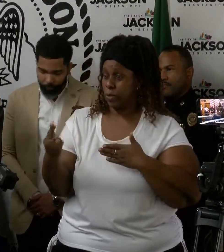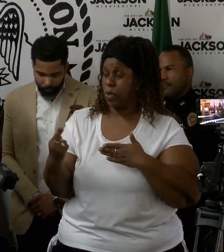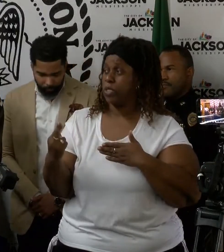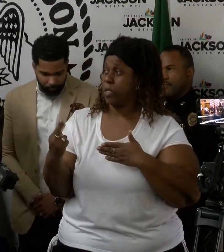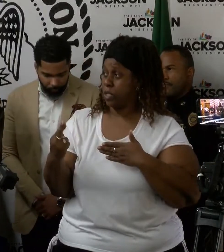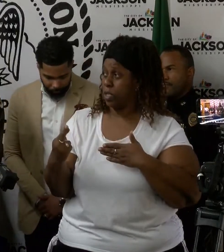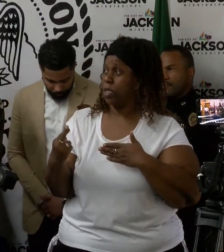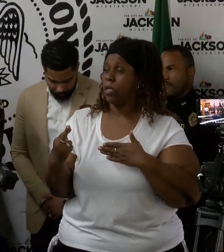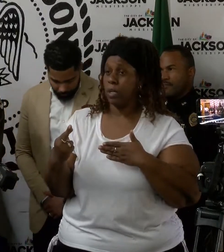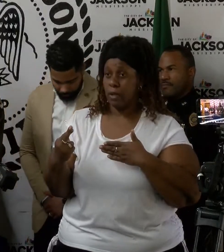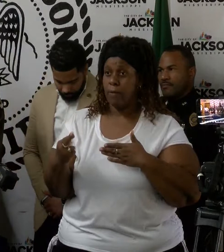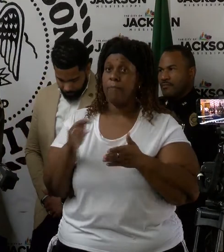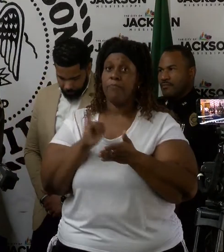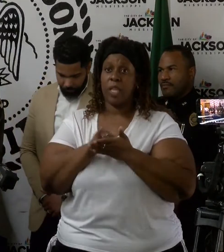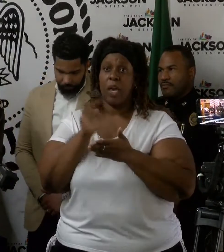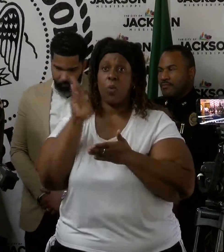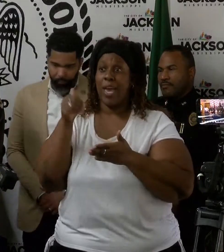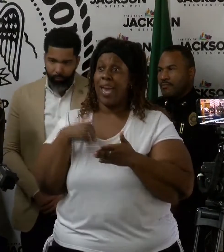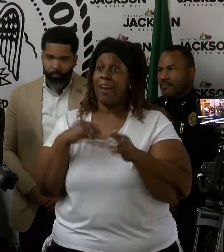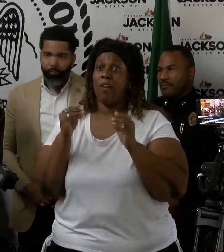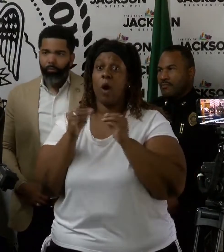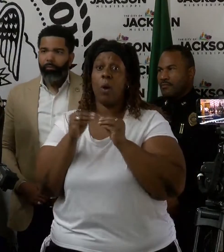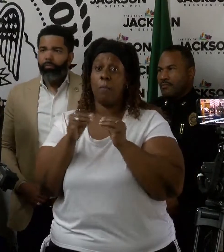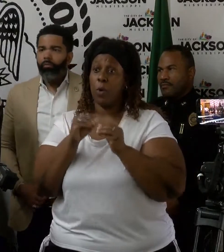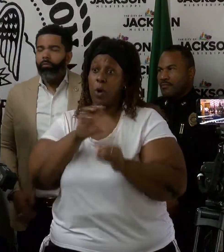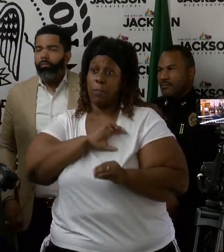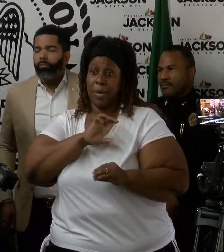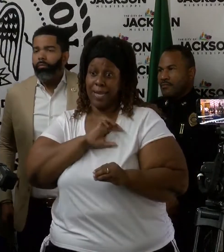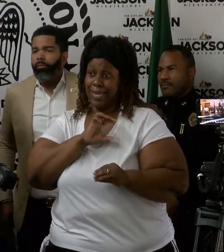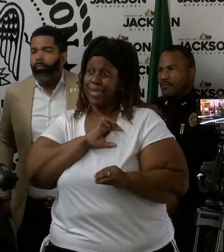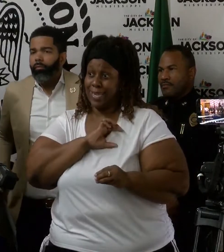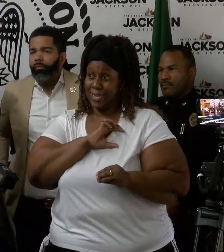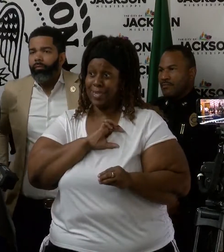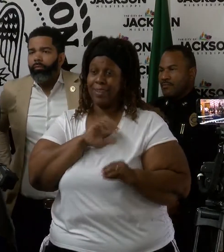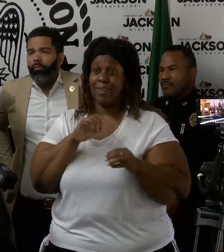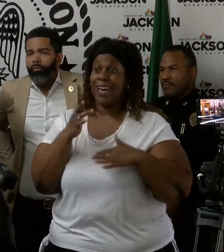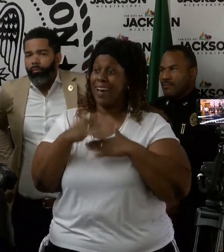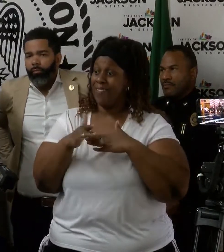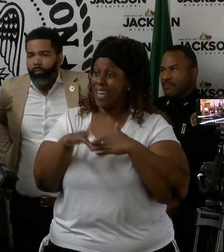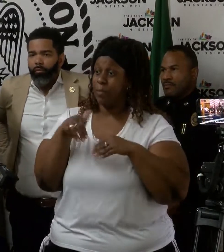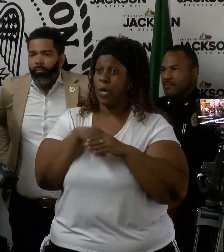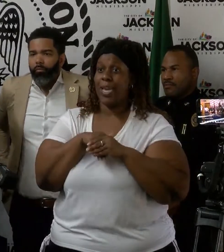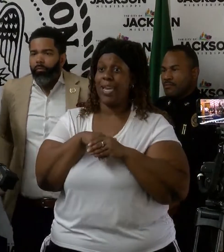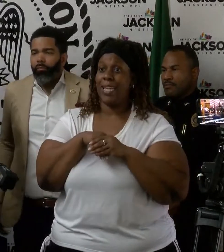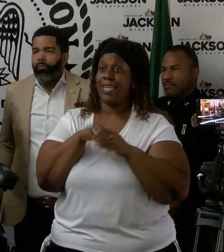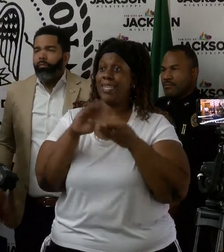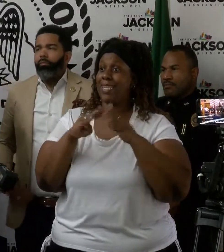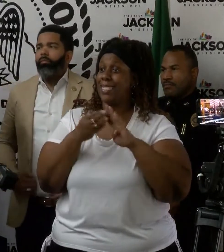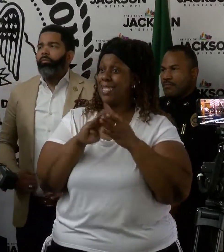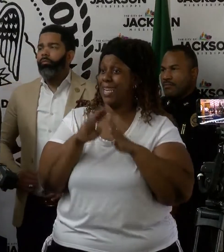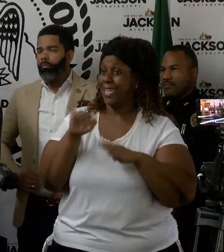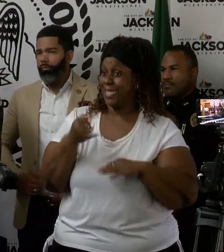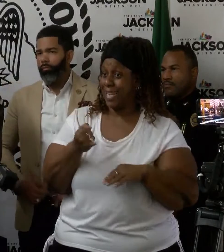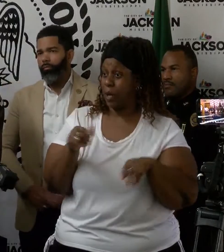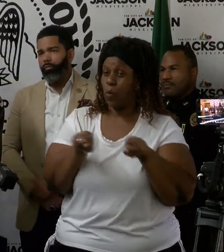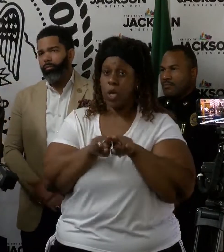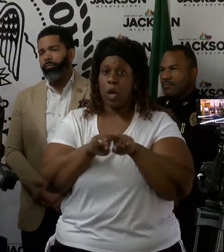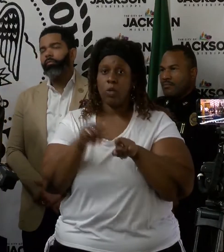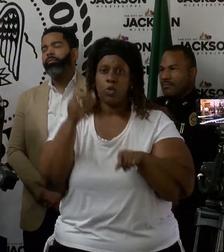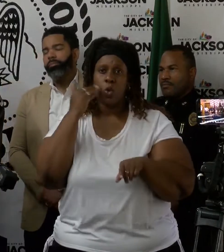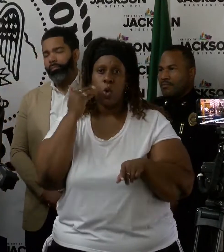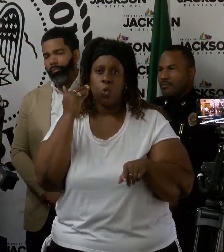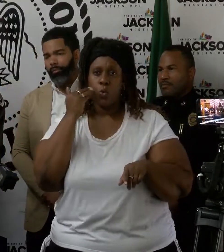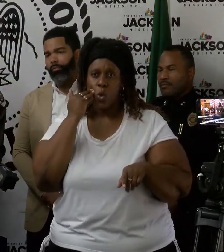be, there will be extra patrol available in the city of Jackson. But not only that, we do know that there will be